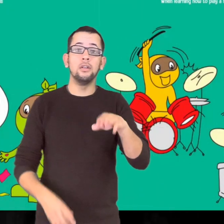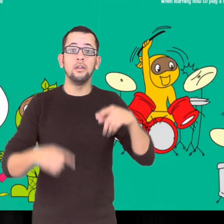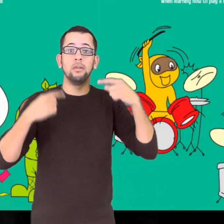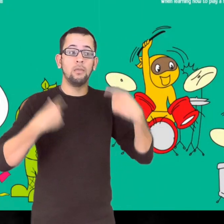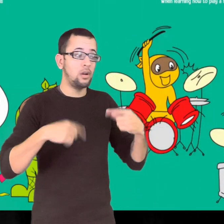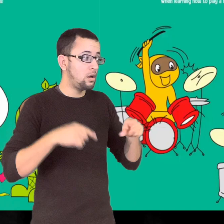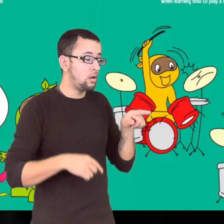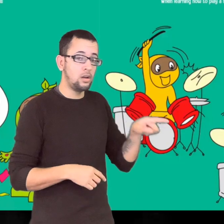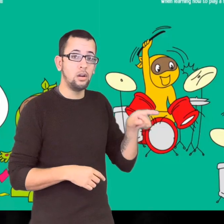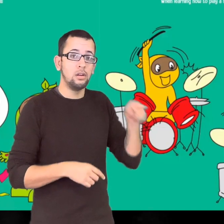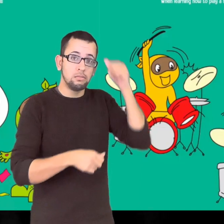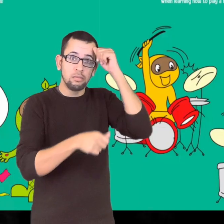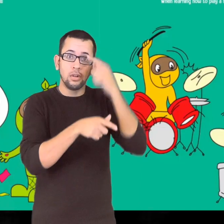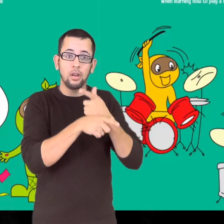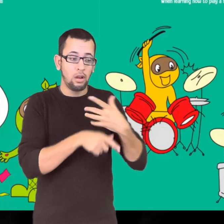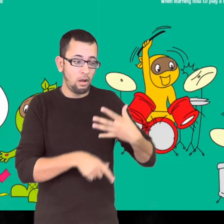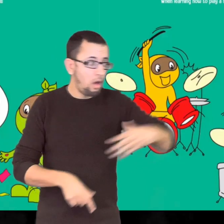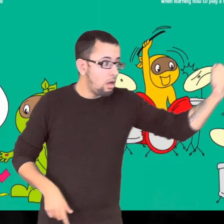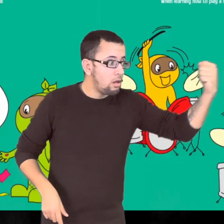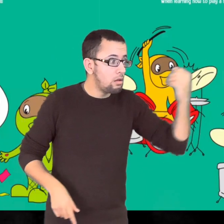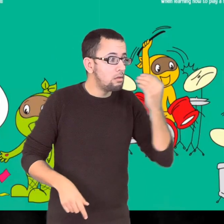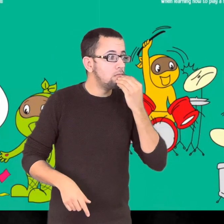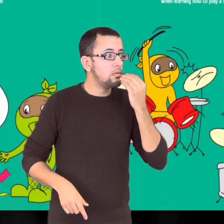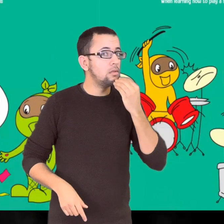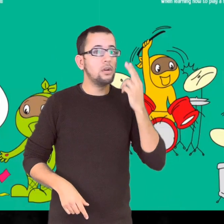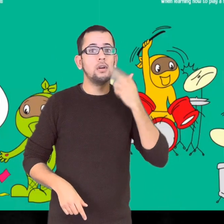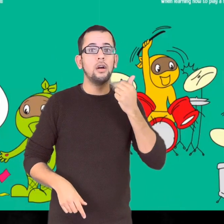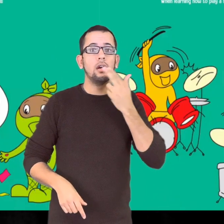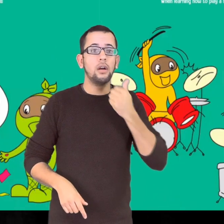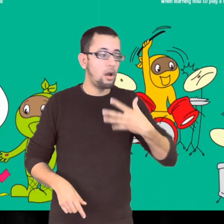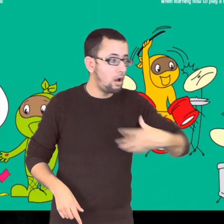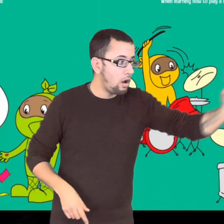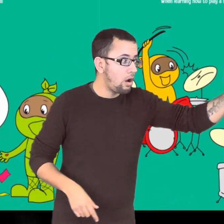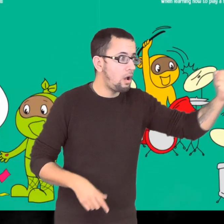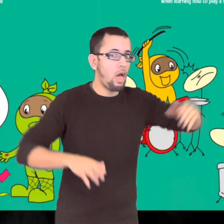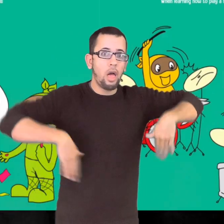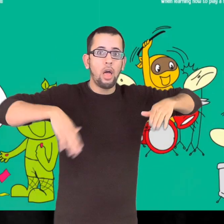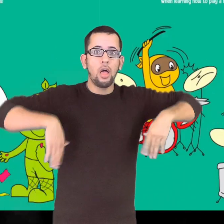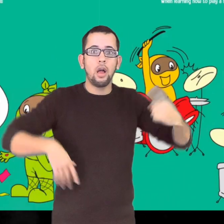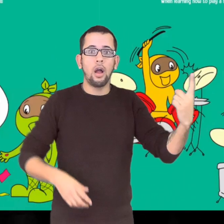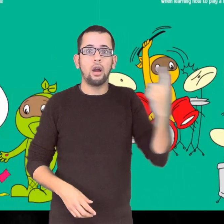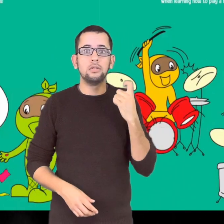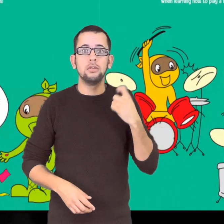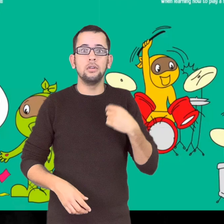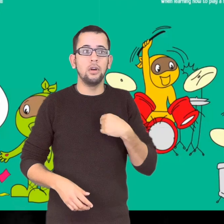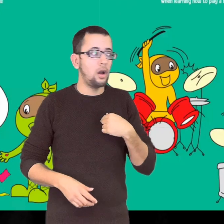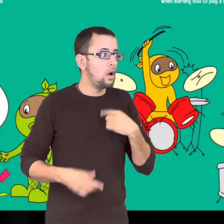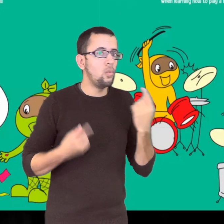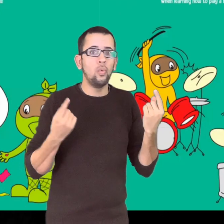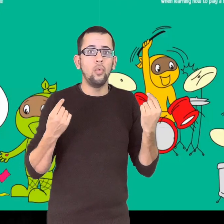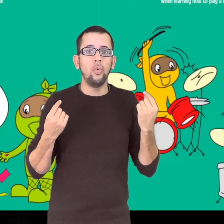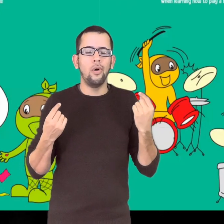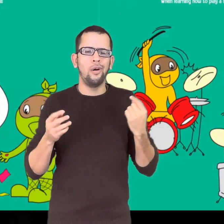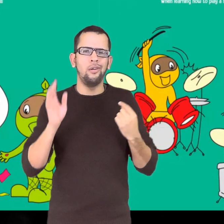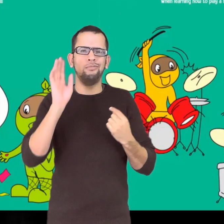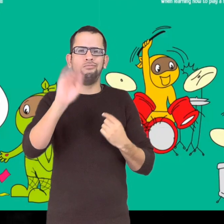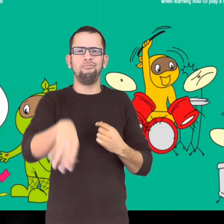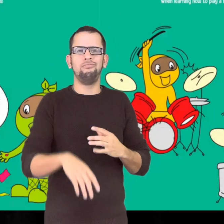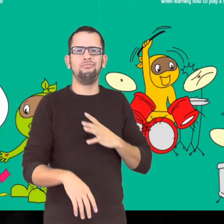When Calm Ninja found out his brother ate his candy without asking, he would simply say, You can have all my